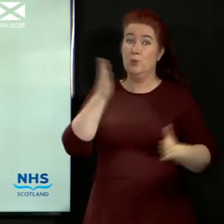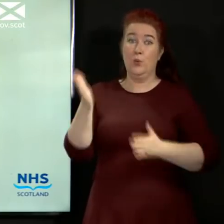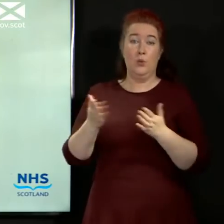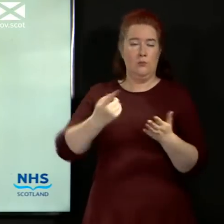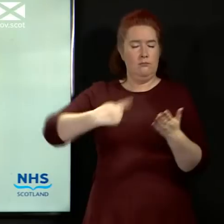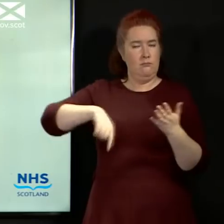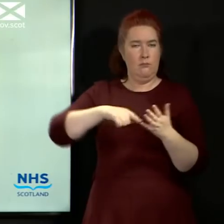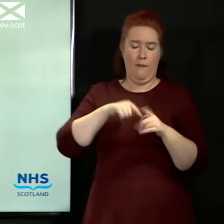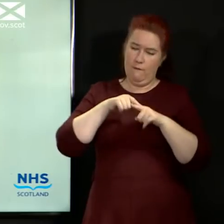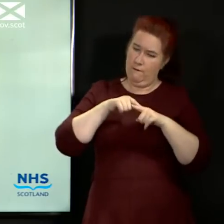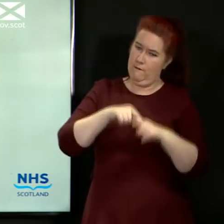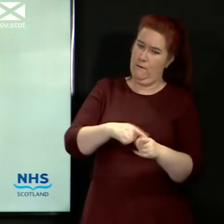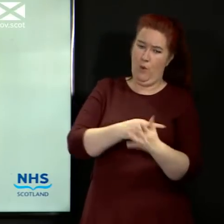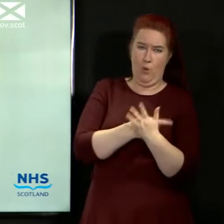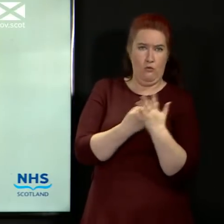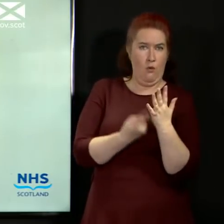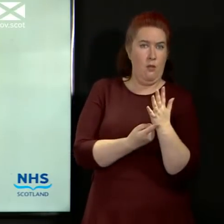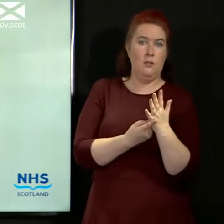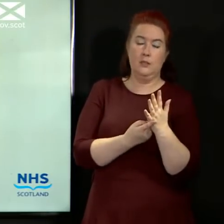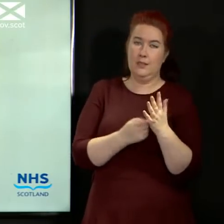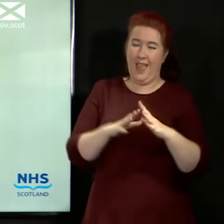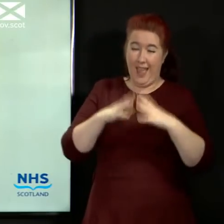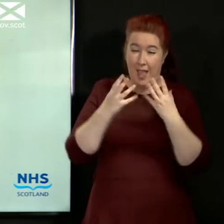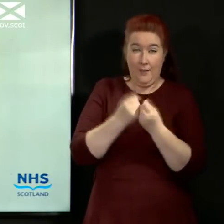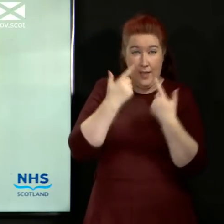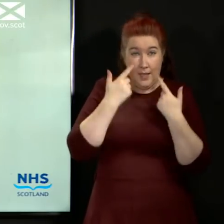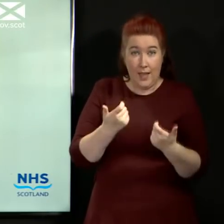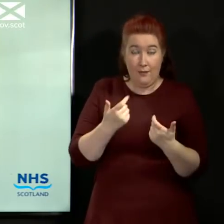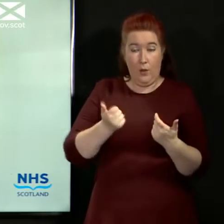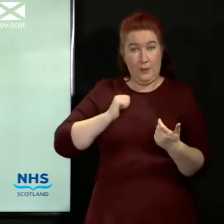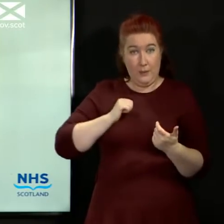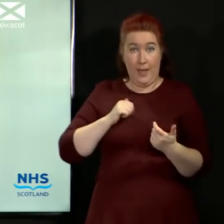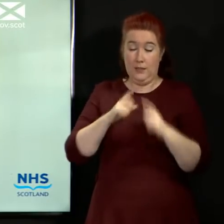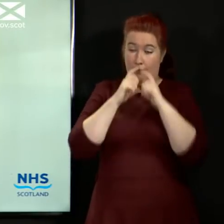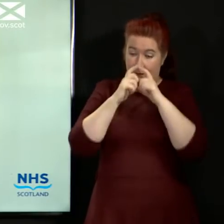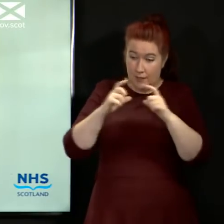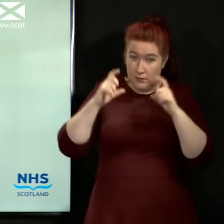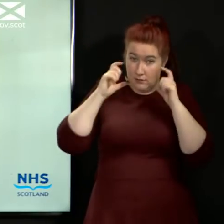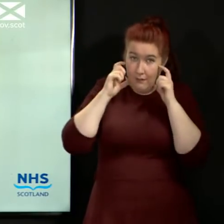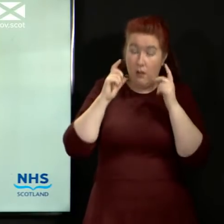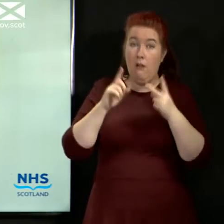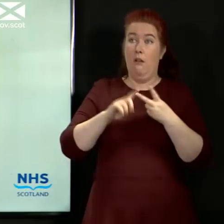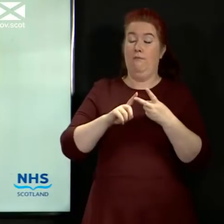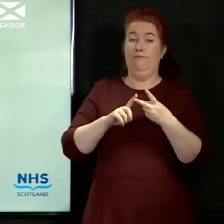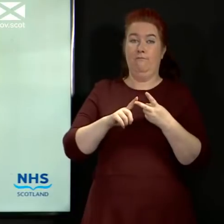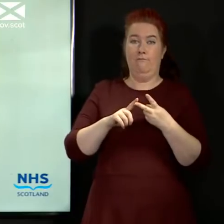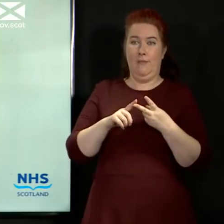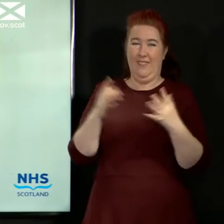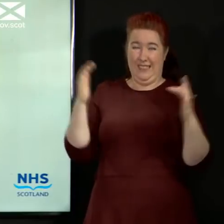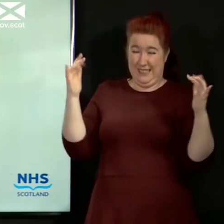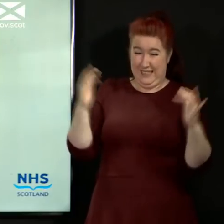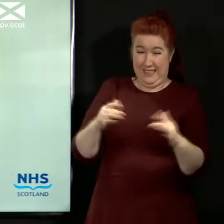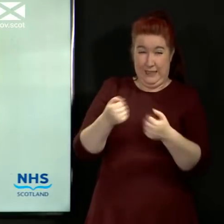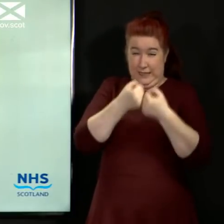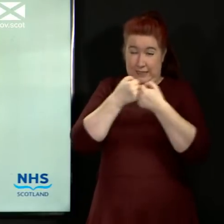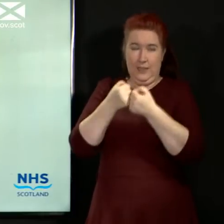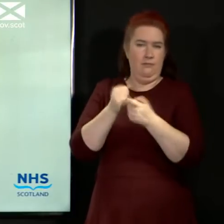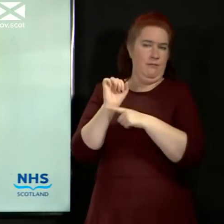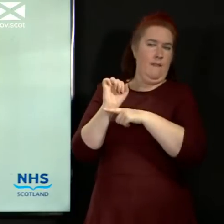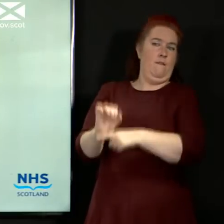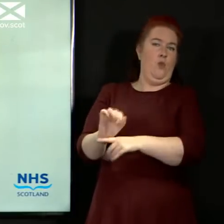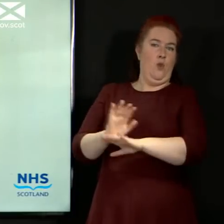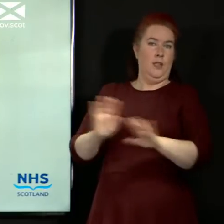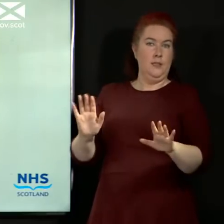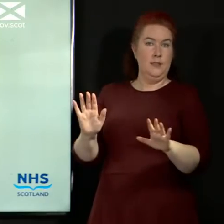kind of precautions that we would expect people to take using face coverings making sure that we're avoiding crowded places making sure that we're